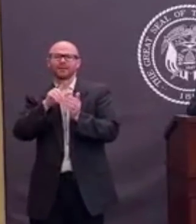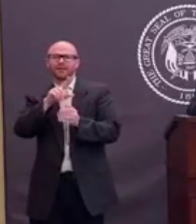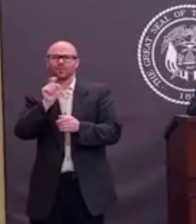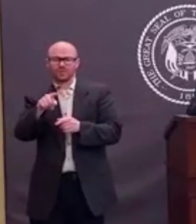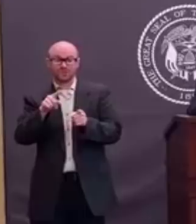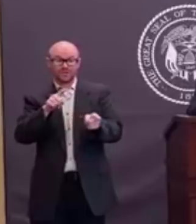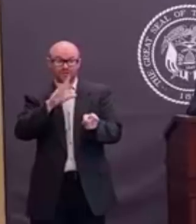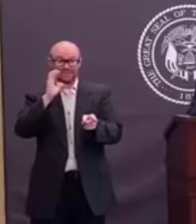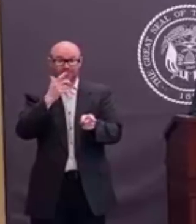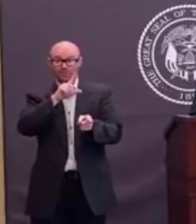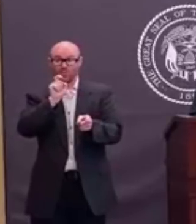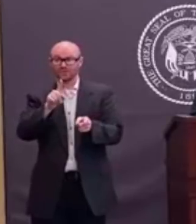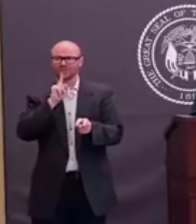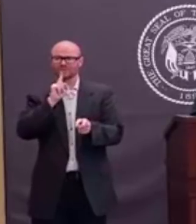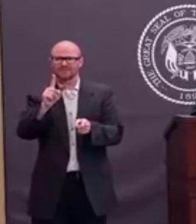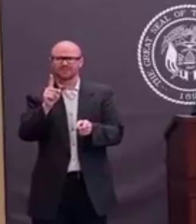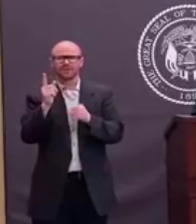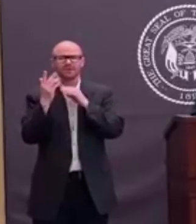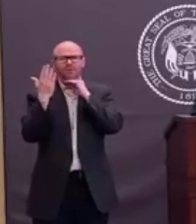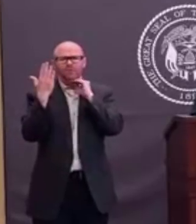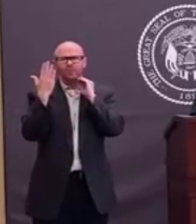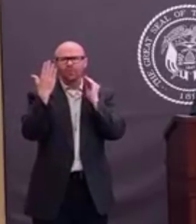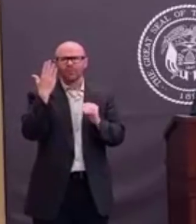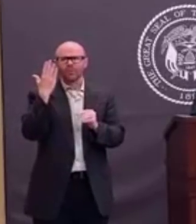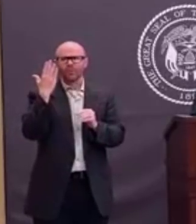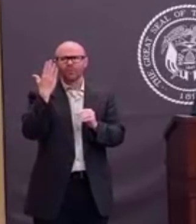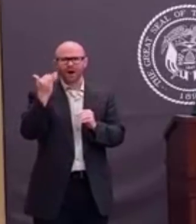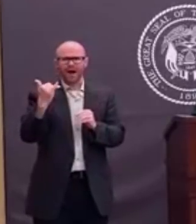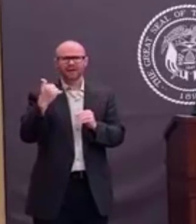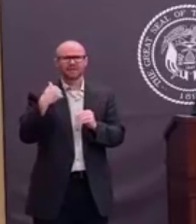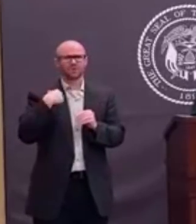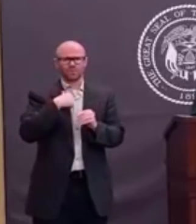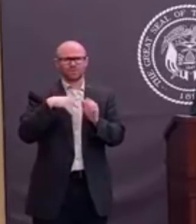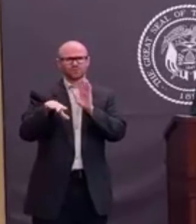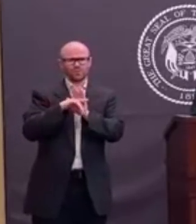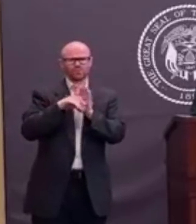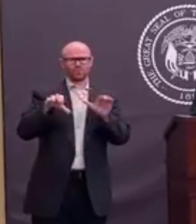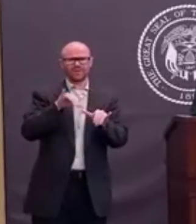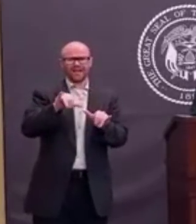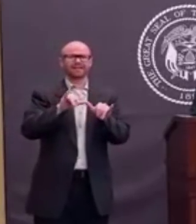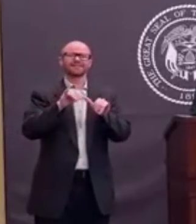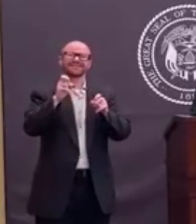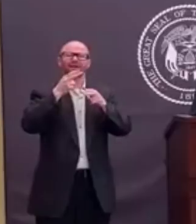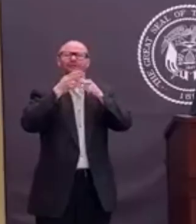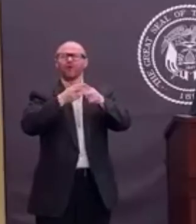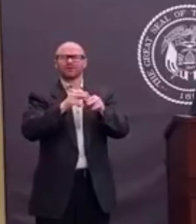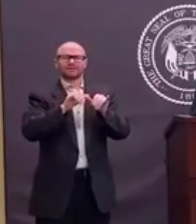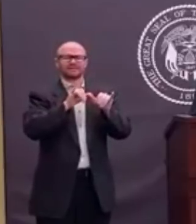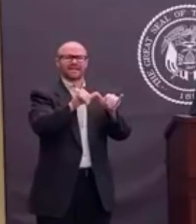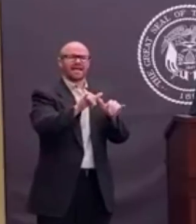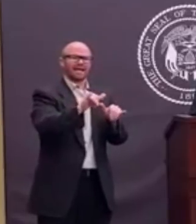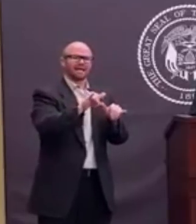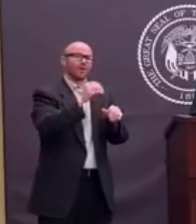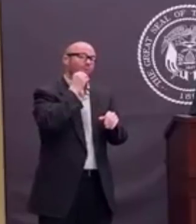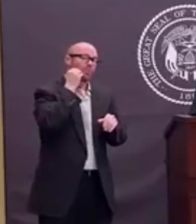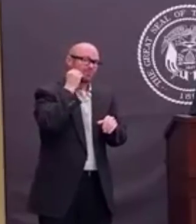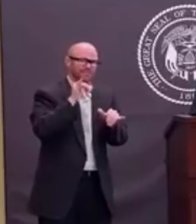Okay. I understand the question is why did I go this way, which is stay safe, stay home as opposed to a